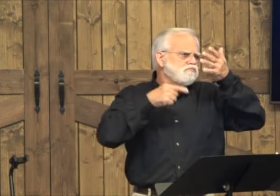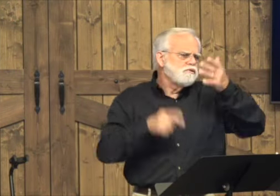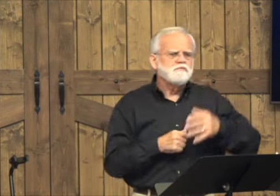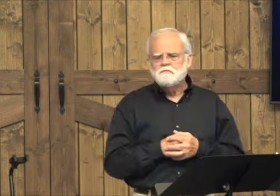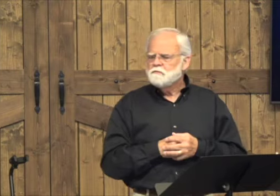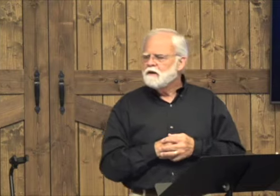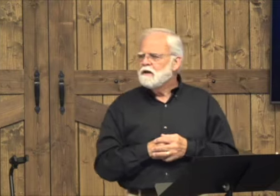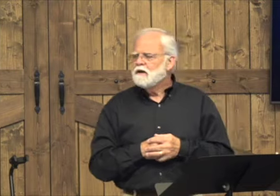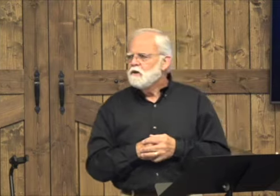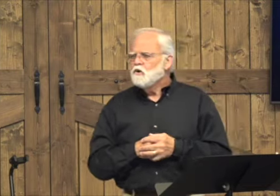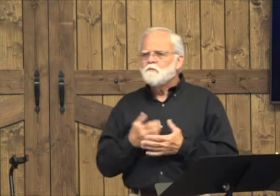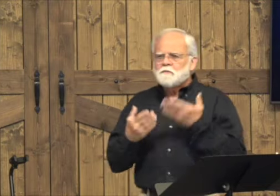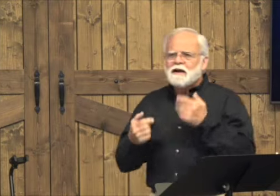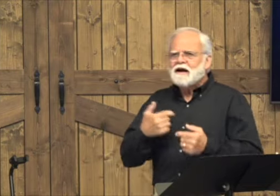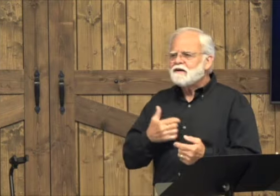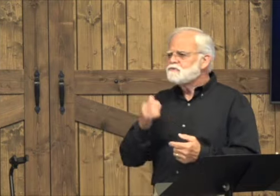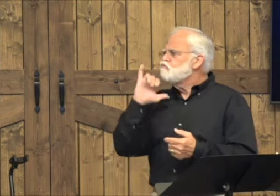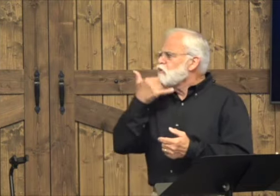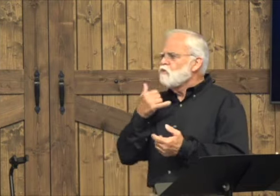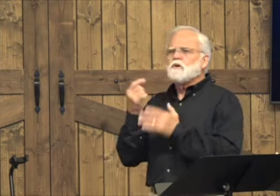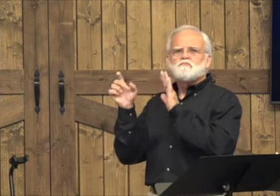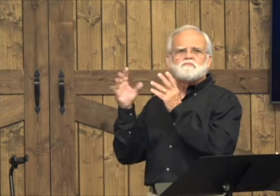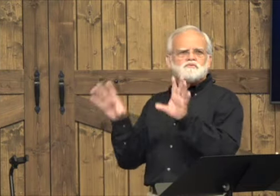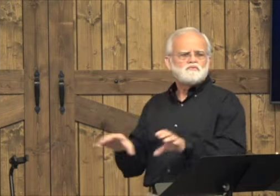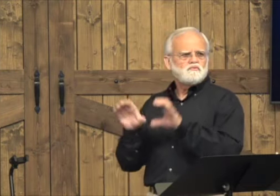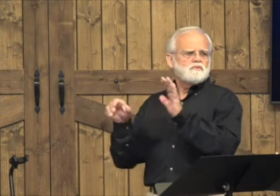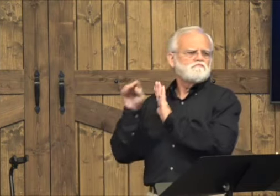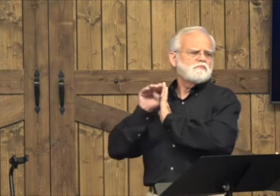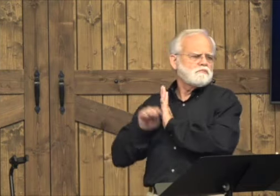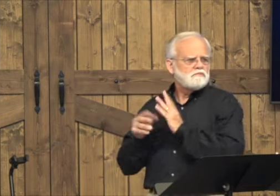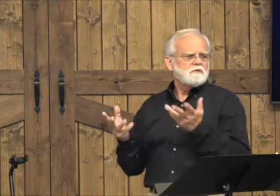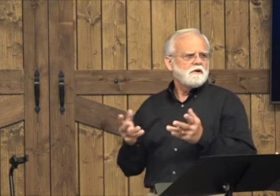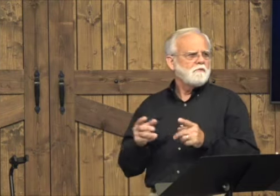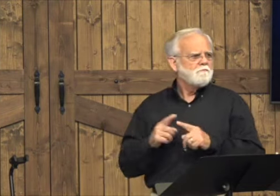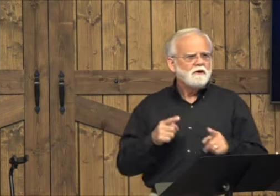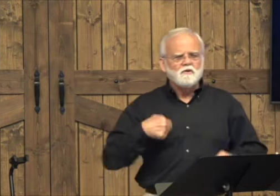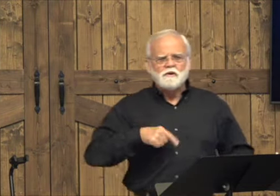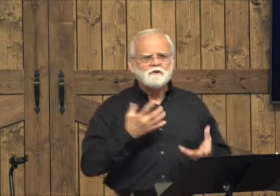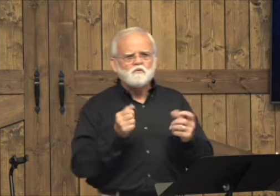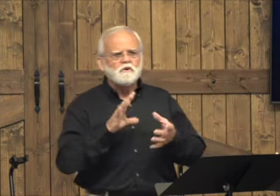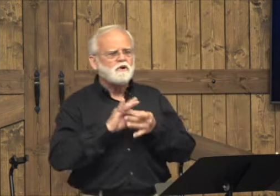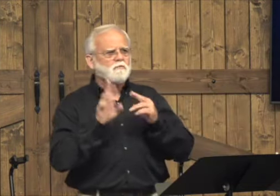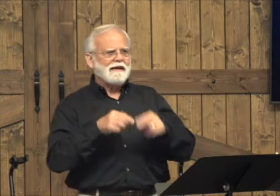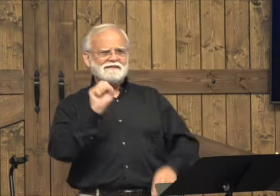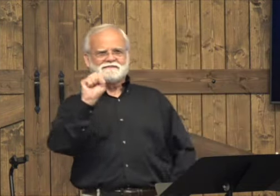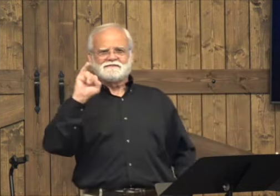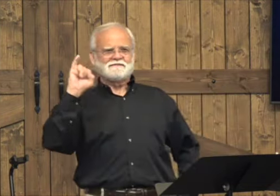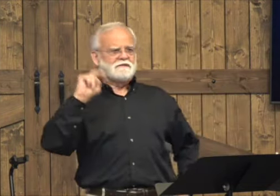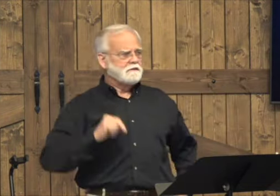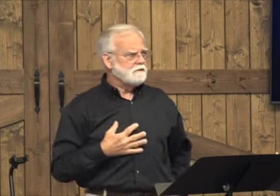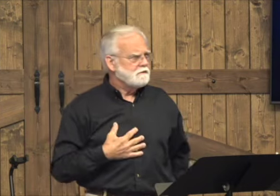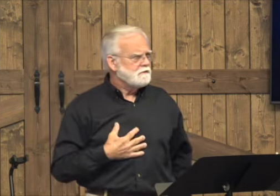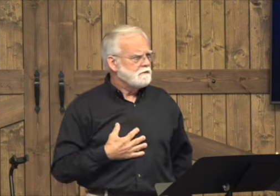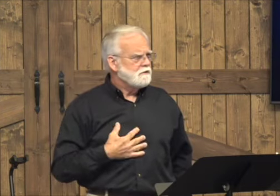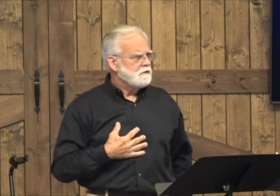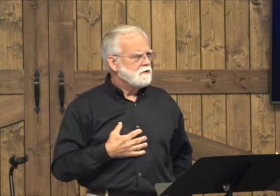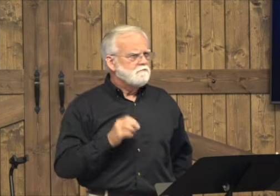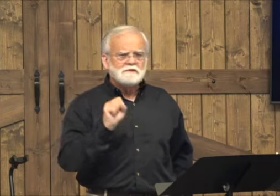You know, we can list all these good things that we do, and we can notice all these things that are wrong in other people's